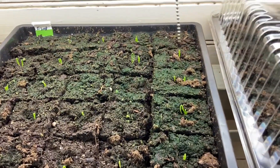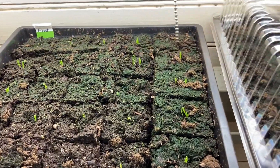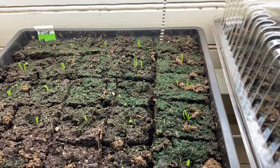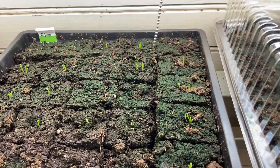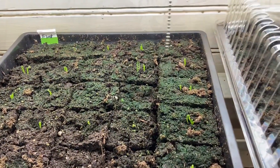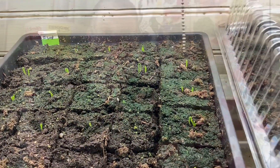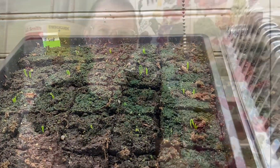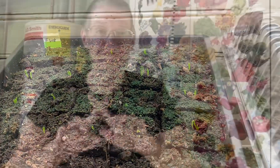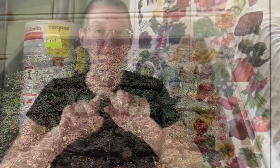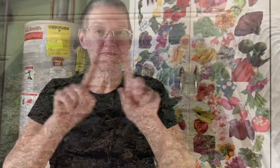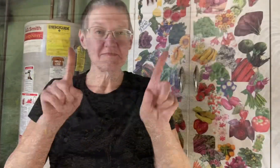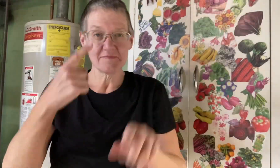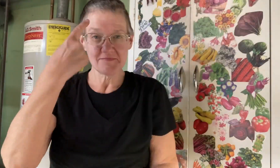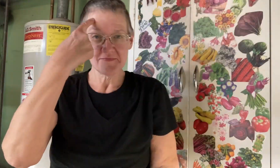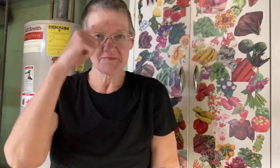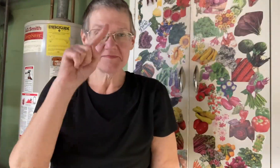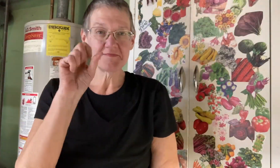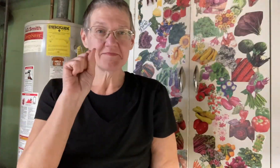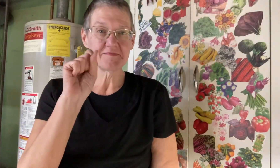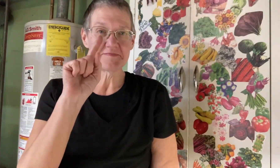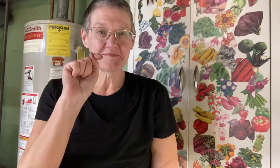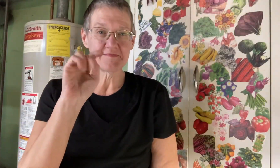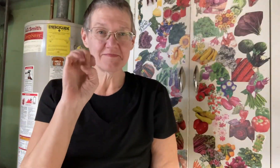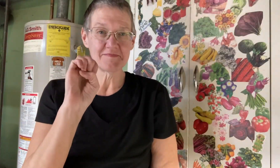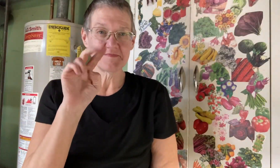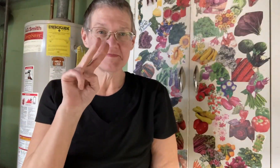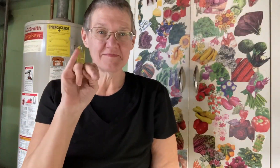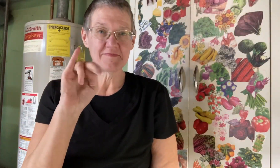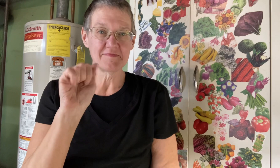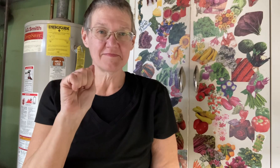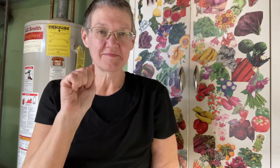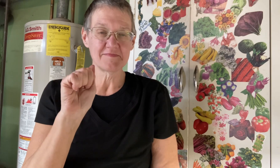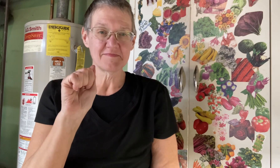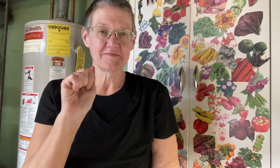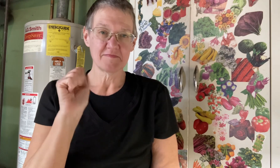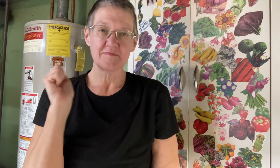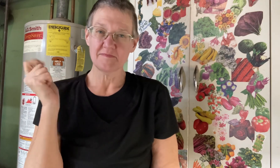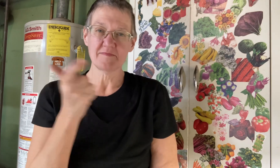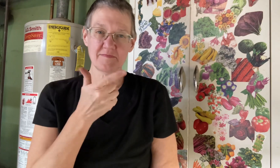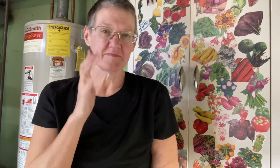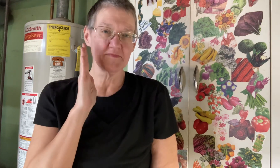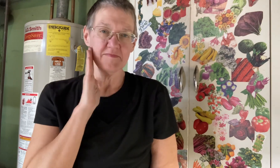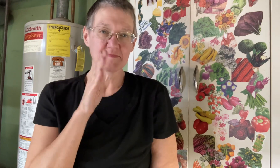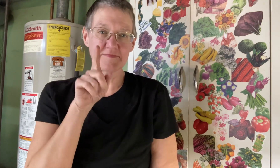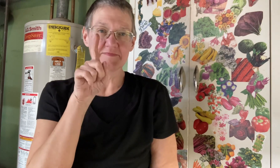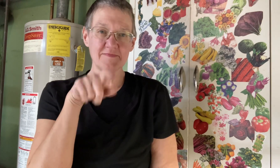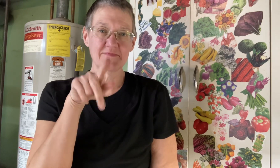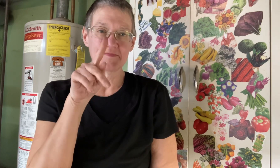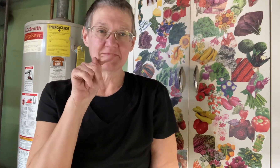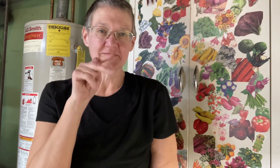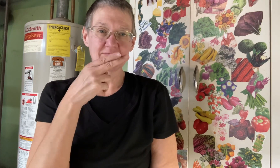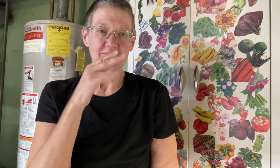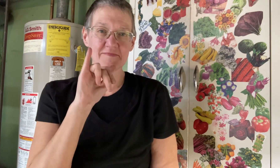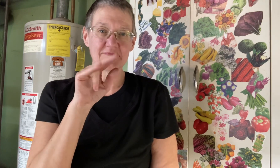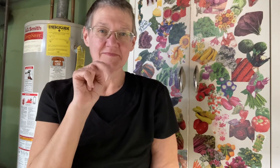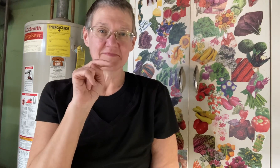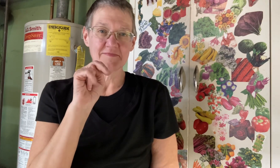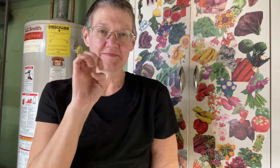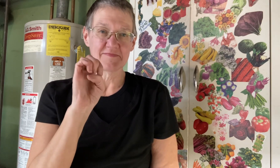i'm excited to what what except for the stevia everything else is going to need to be thinned